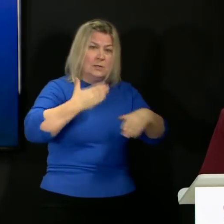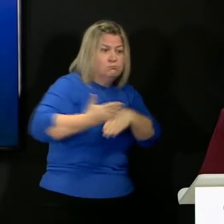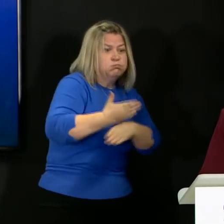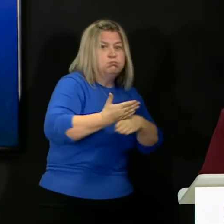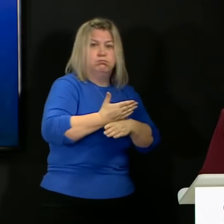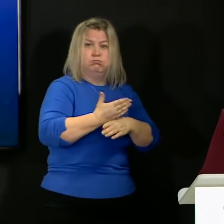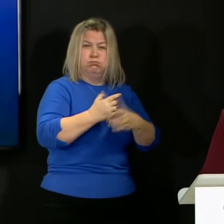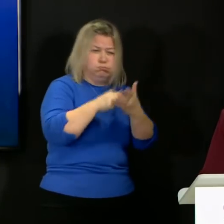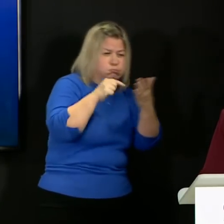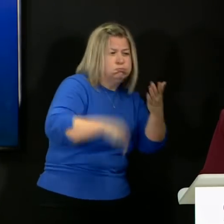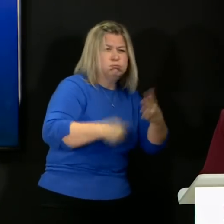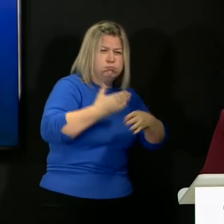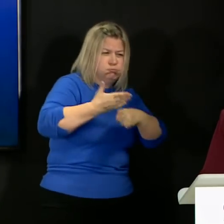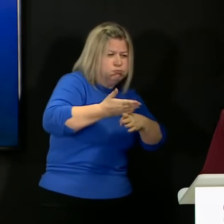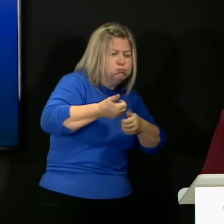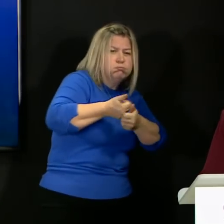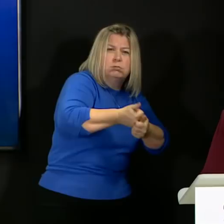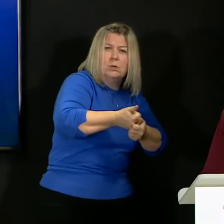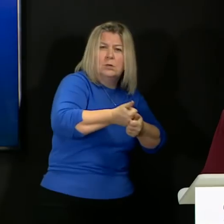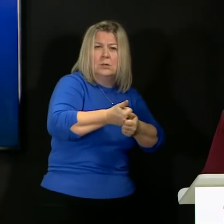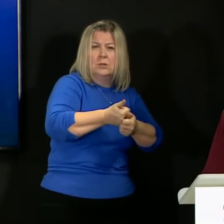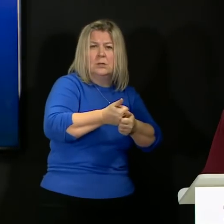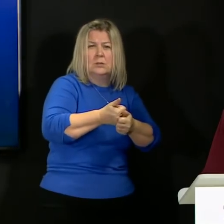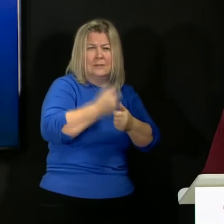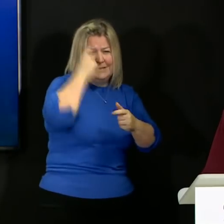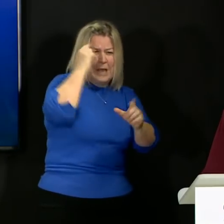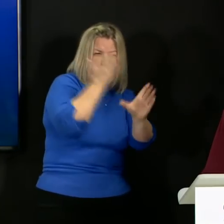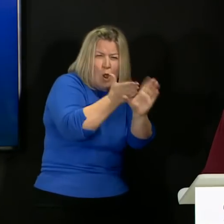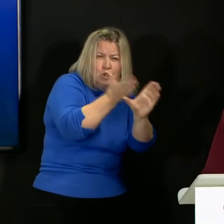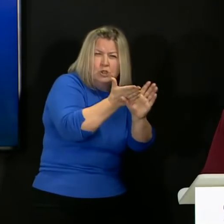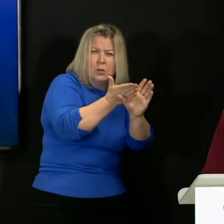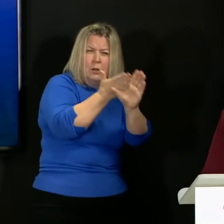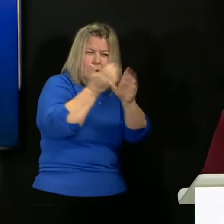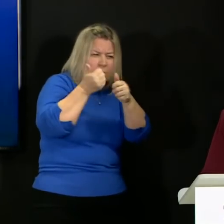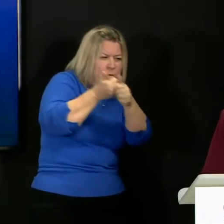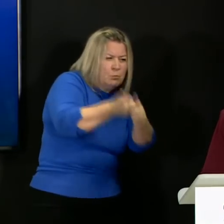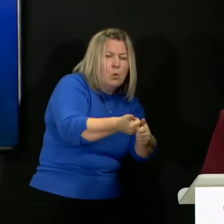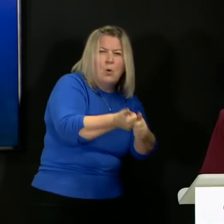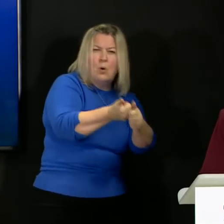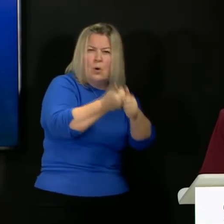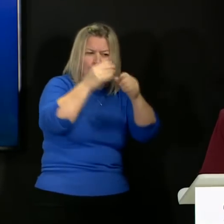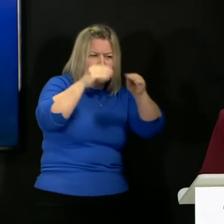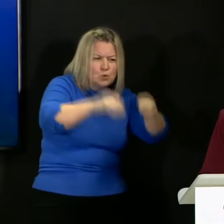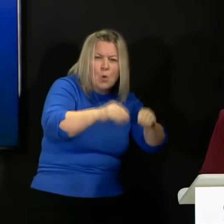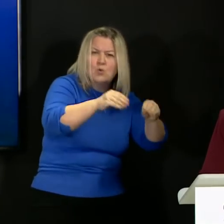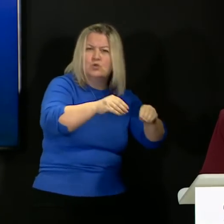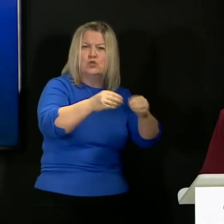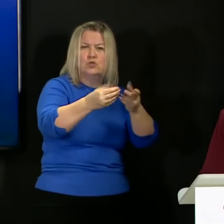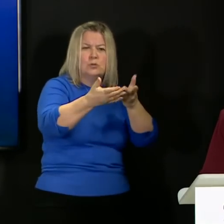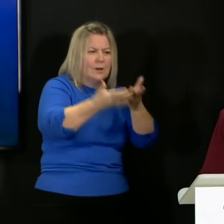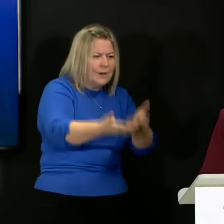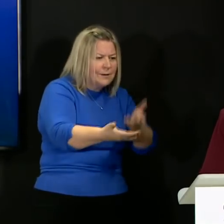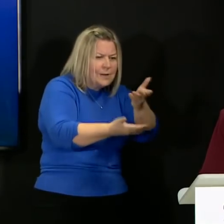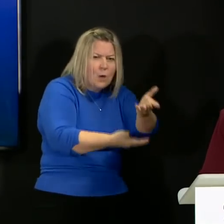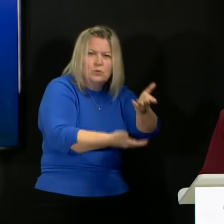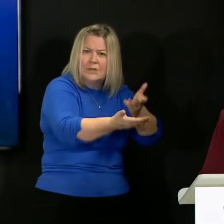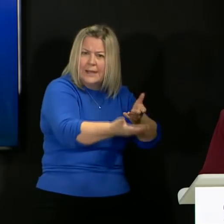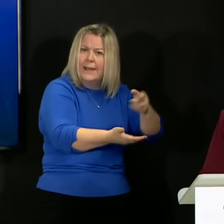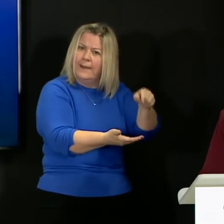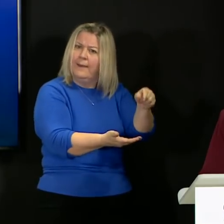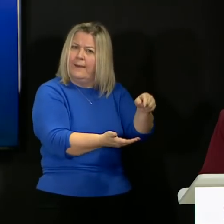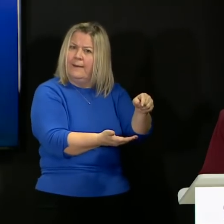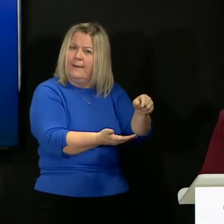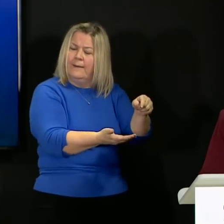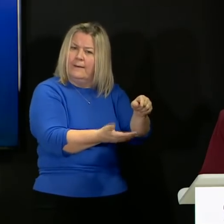it now. So that additional support of psychological services, of coaching, of counselling services is really